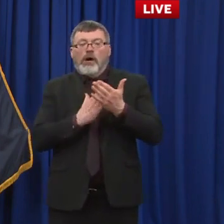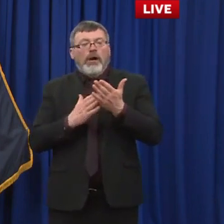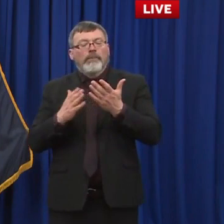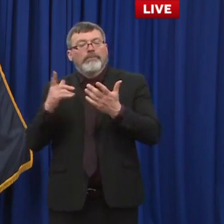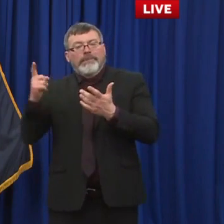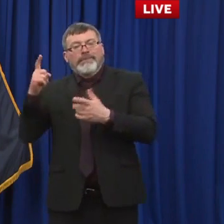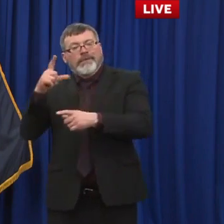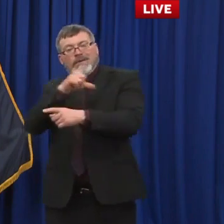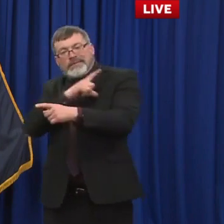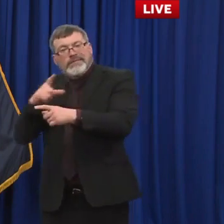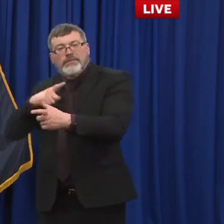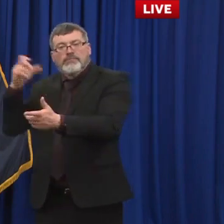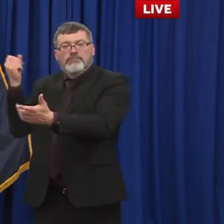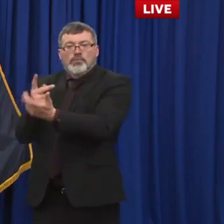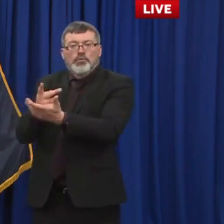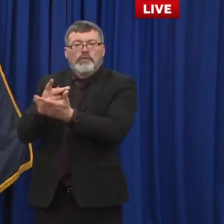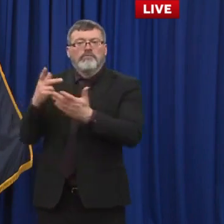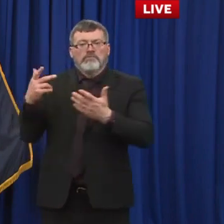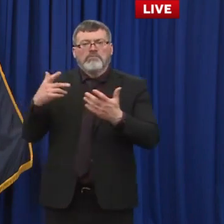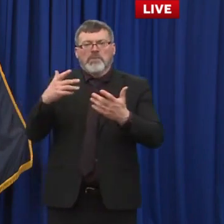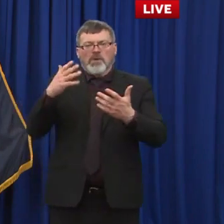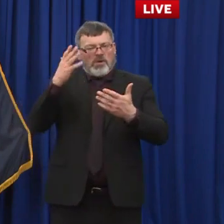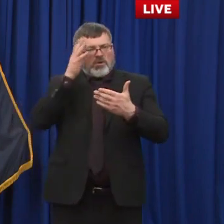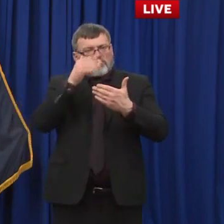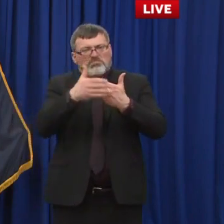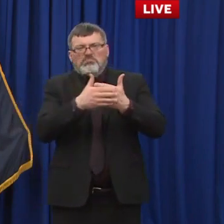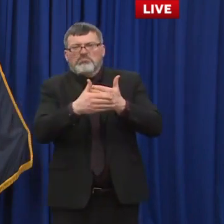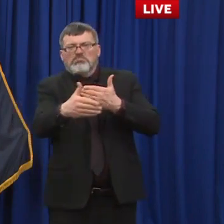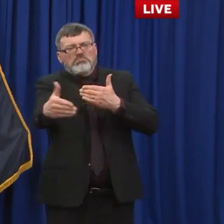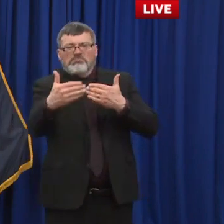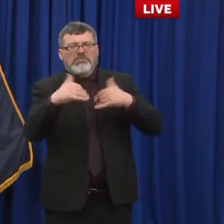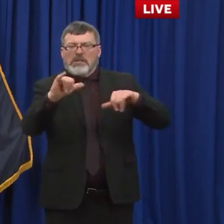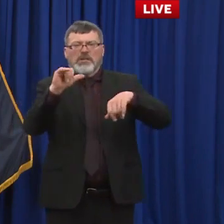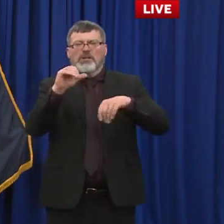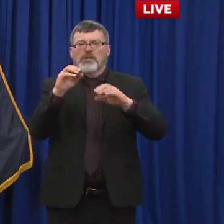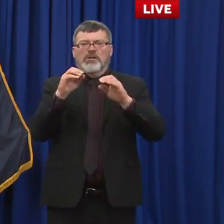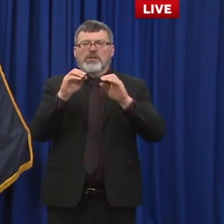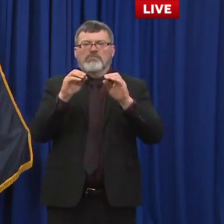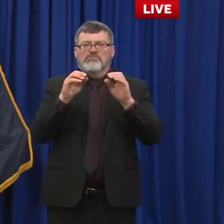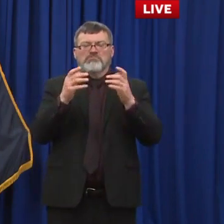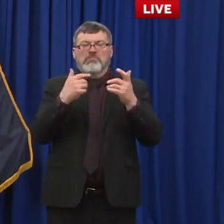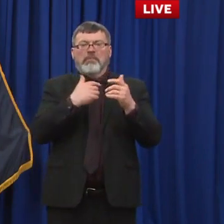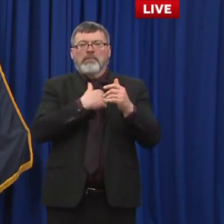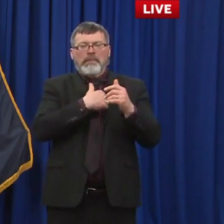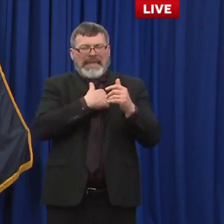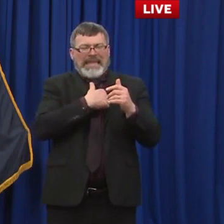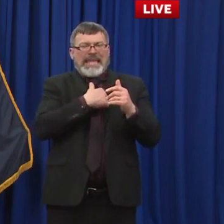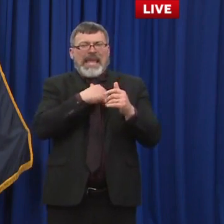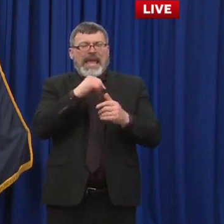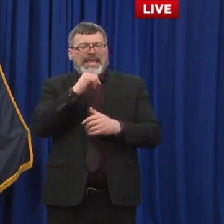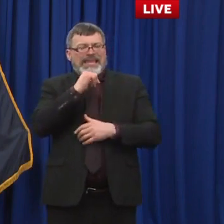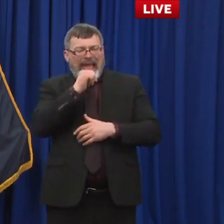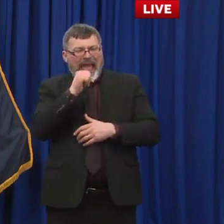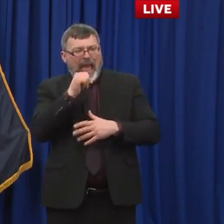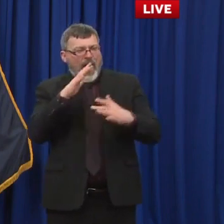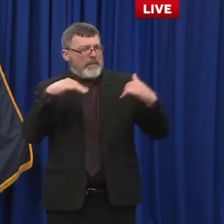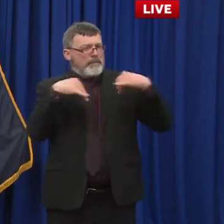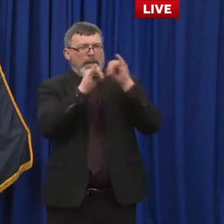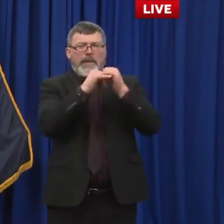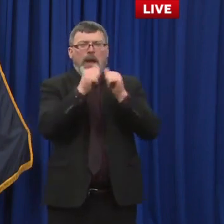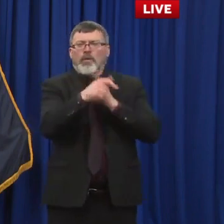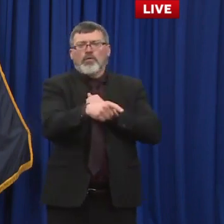hampshire uh not in a combative way but hopefully in a constructive way working with law enforcement community leadership